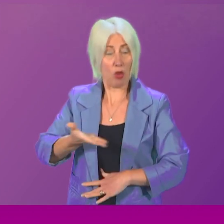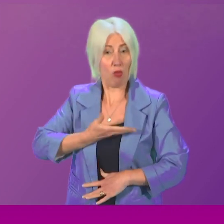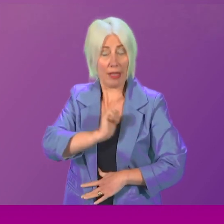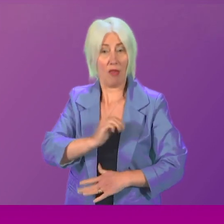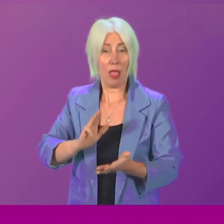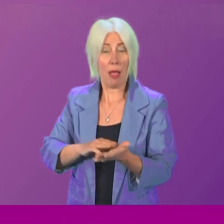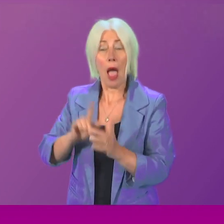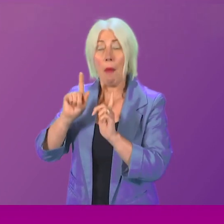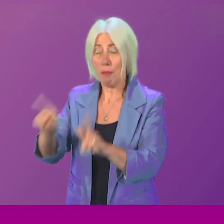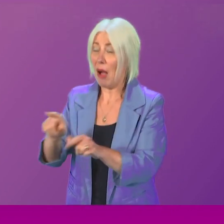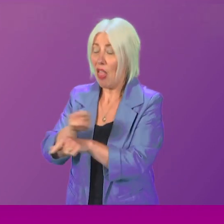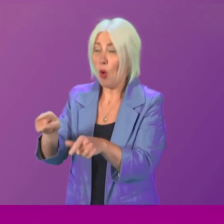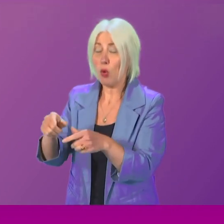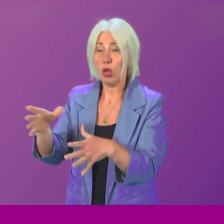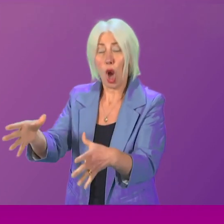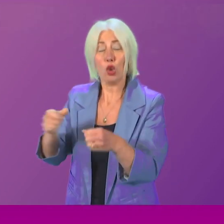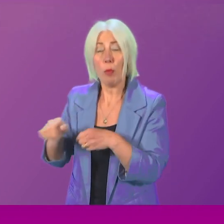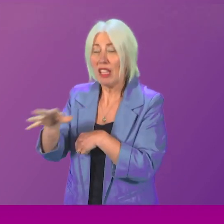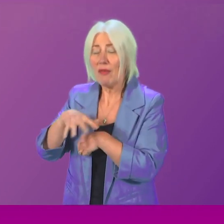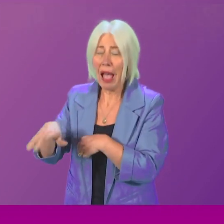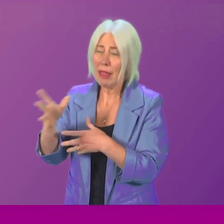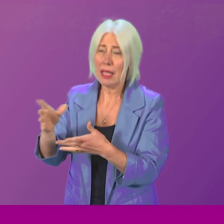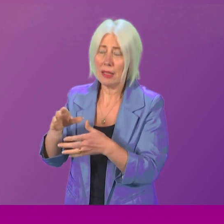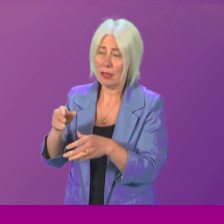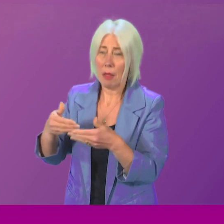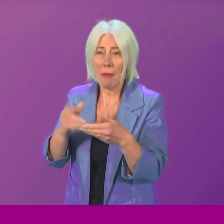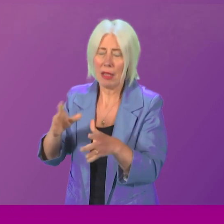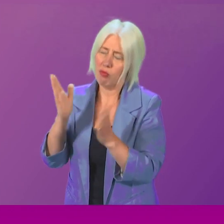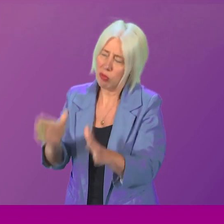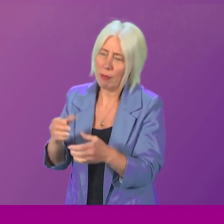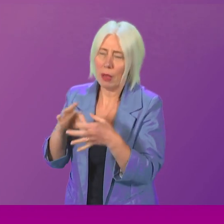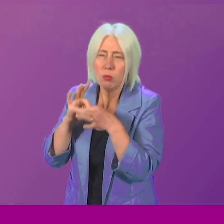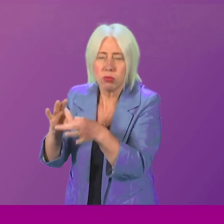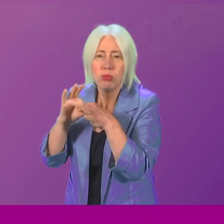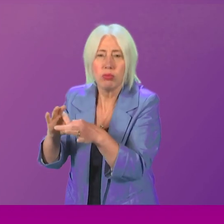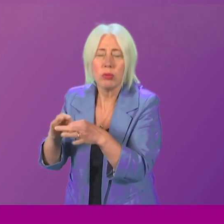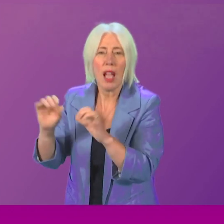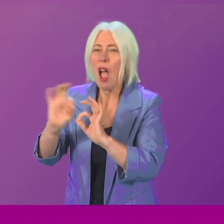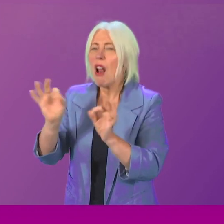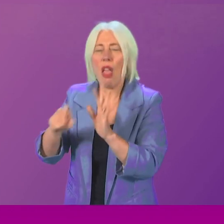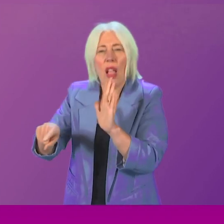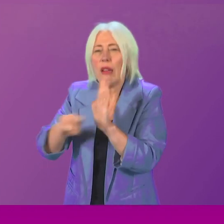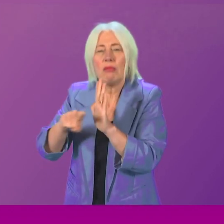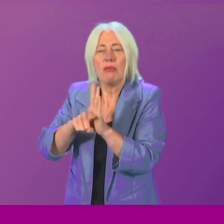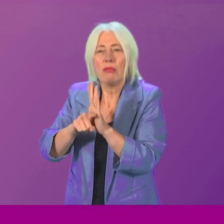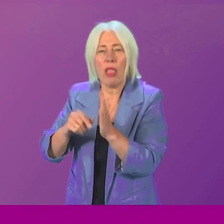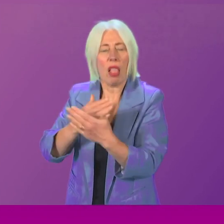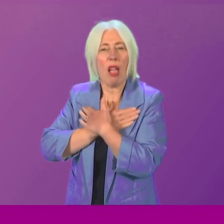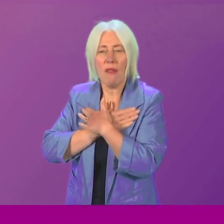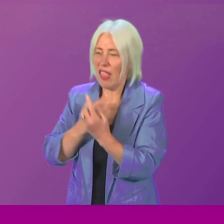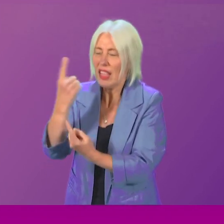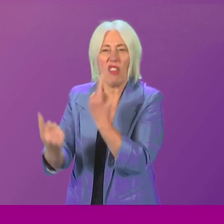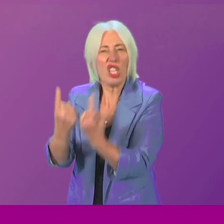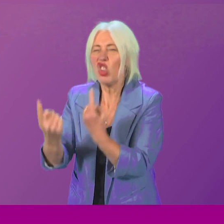people share with their adopted families. Nothing can ever invalidate the love that these families have for one another.